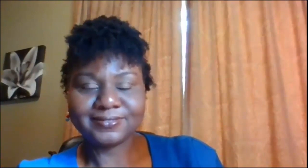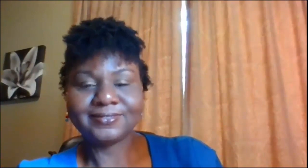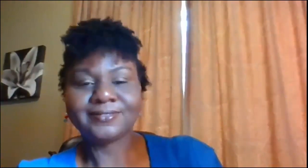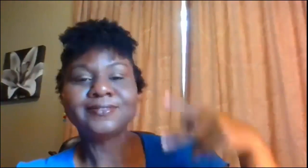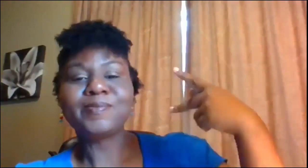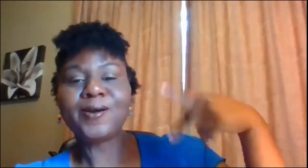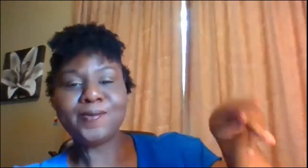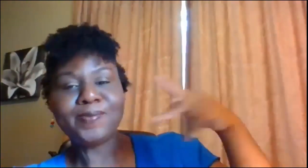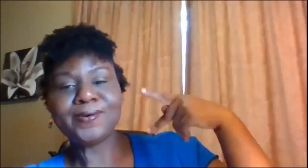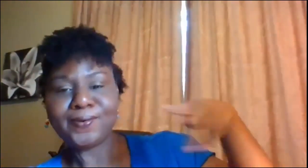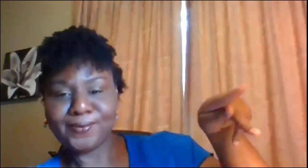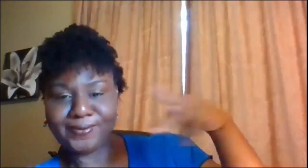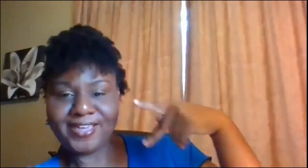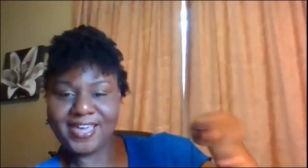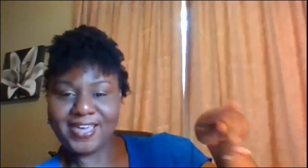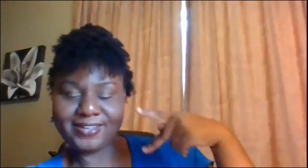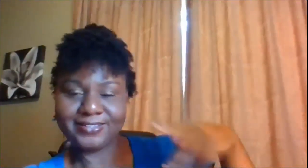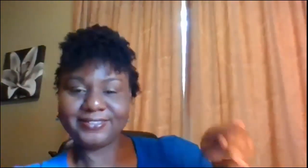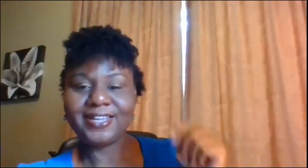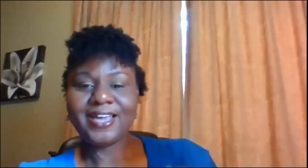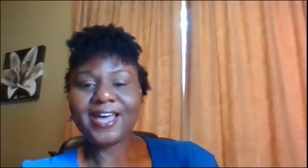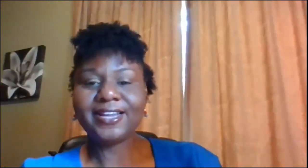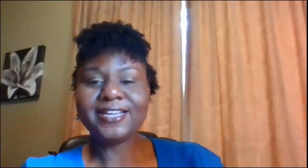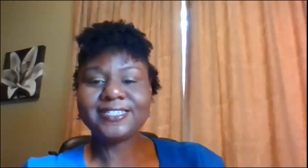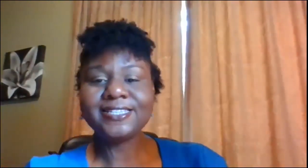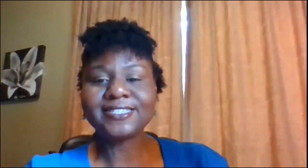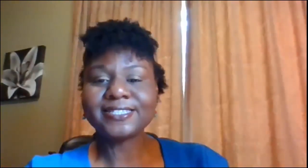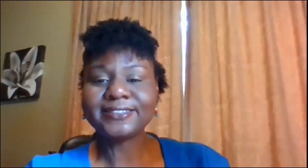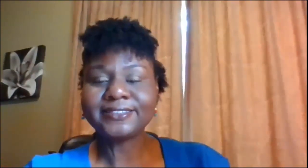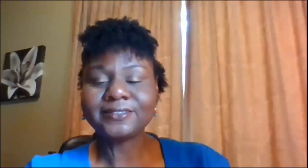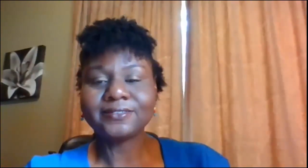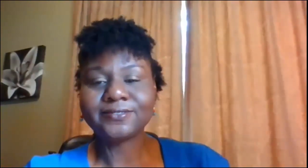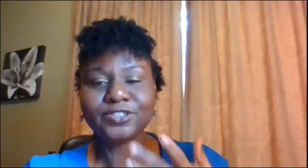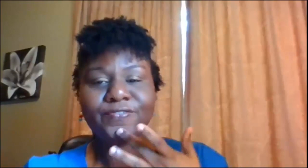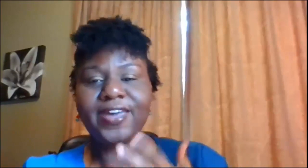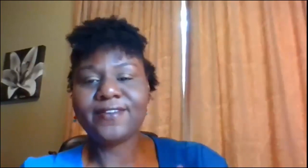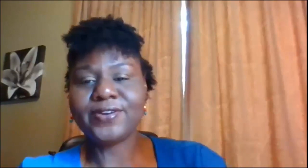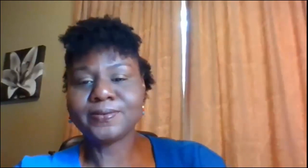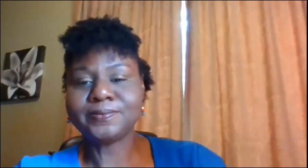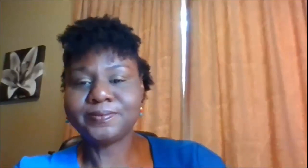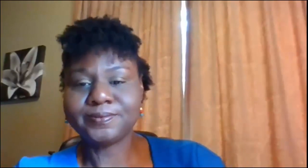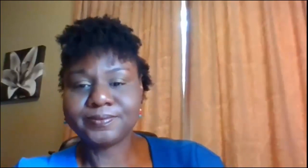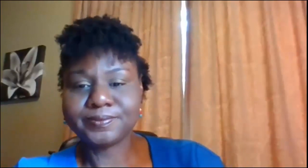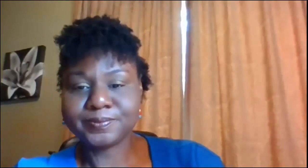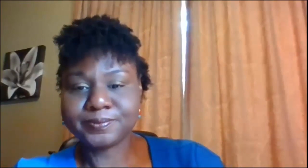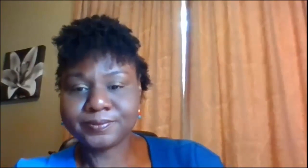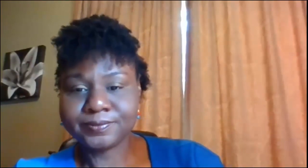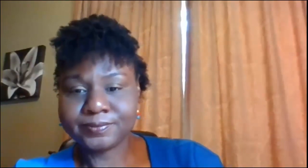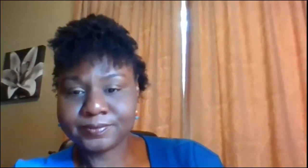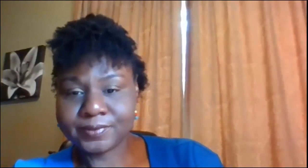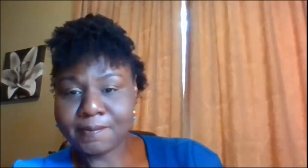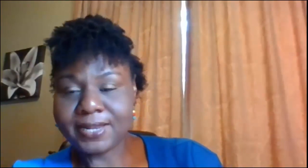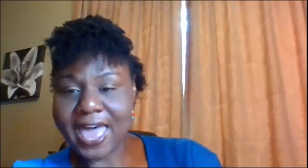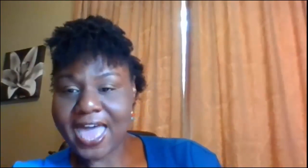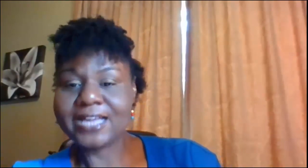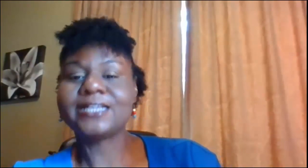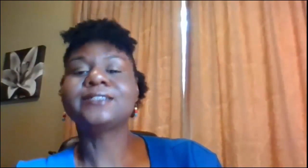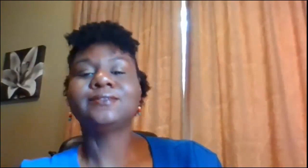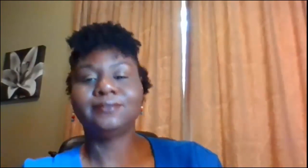purple okay Alexis what's favorite black black